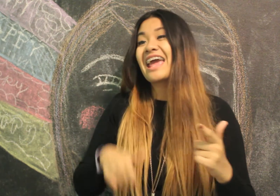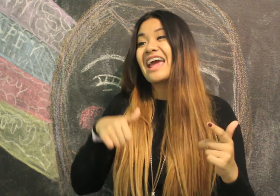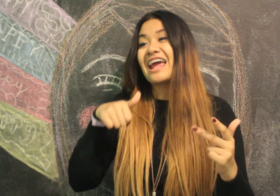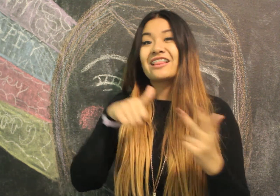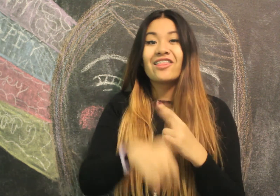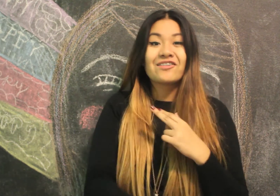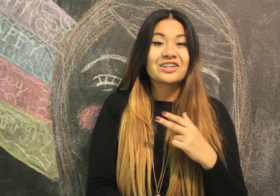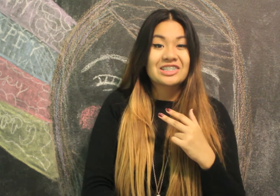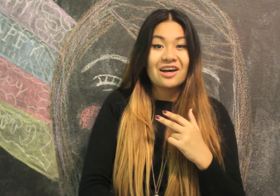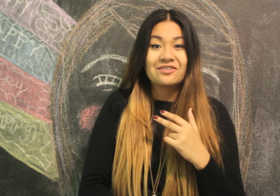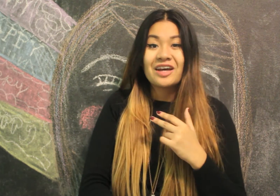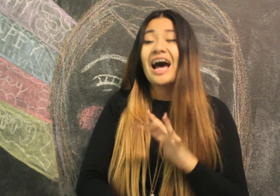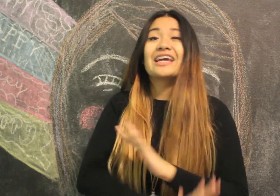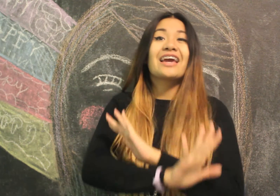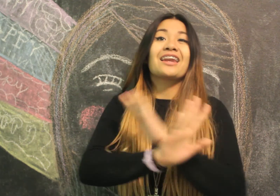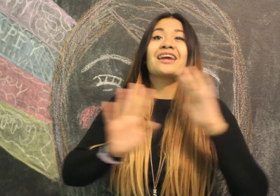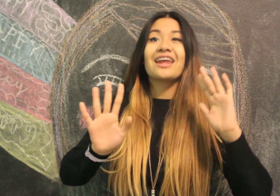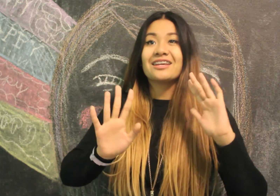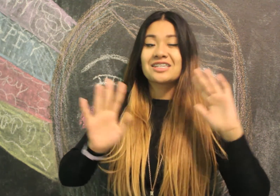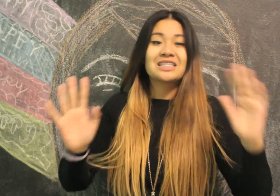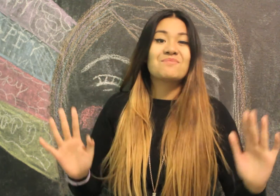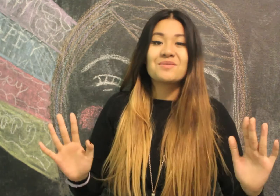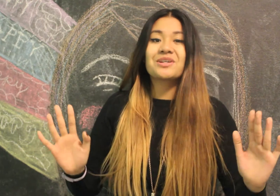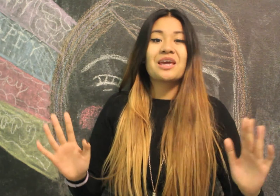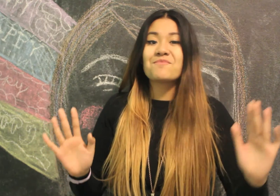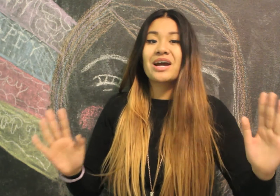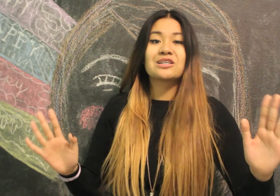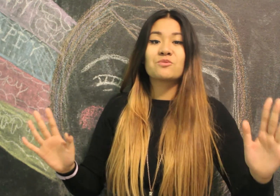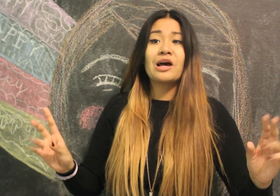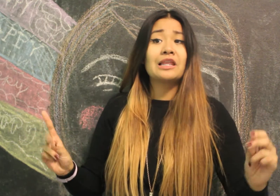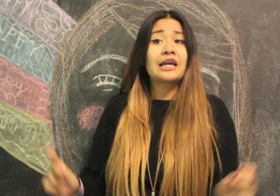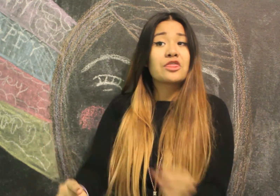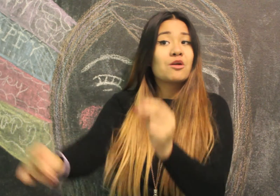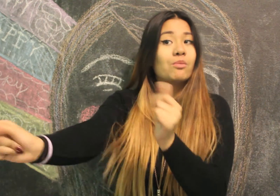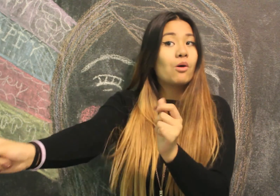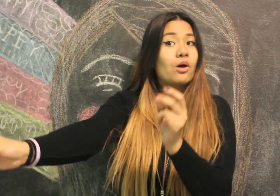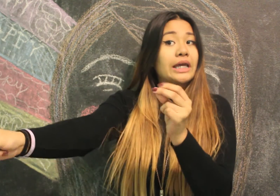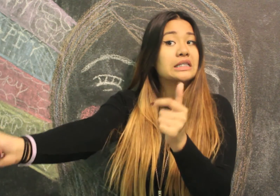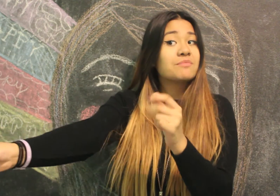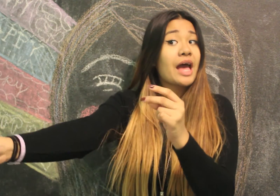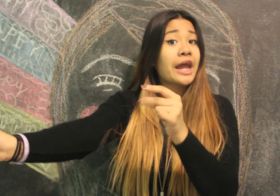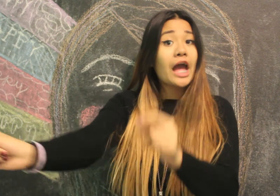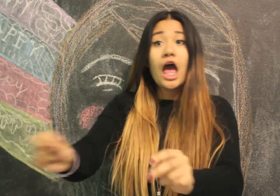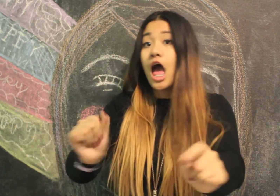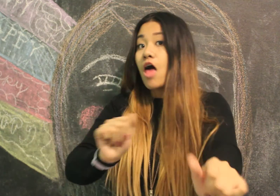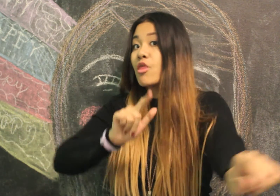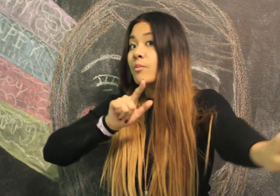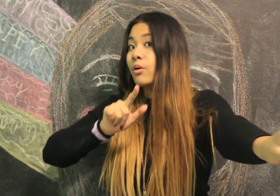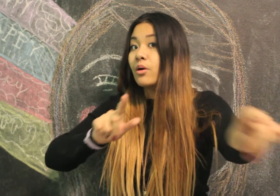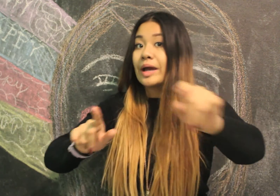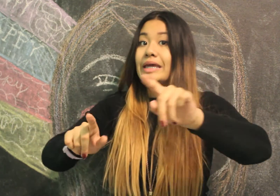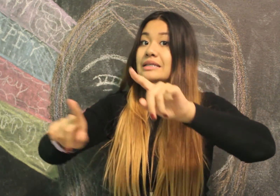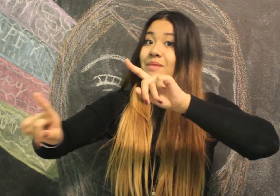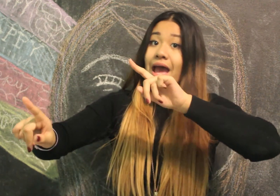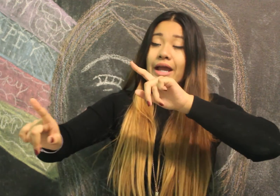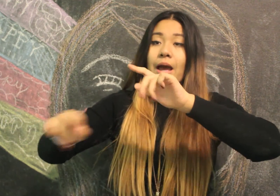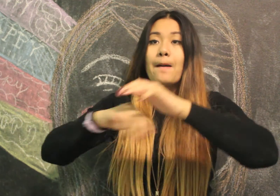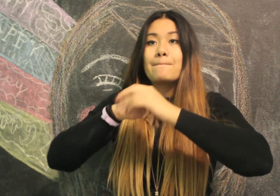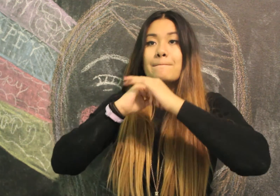And love yourself I get it I get it Justin Bieber came back as well Like the boy is back The boy is back But